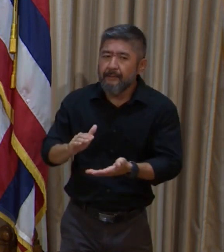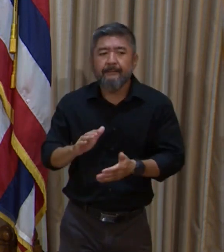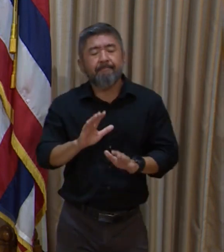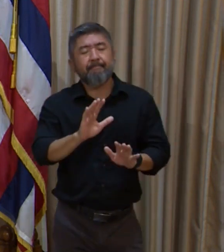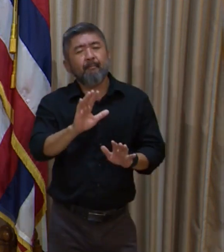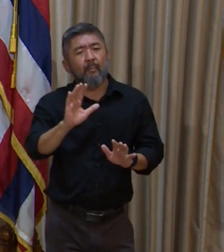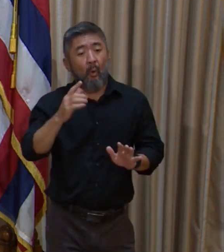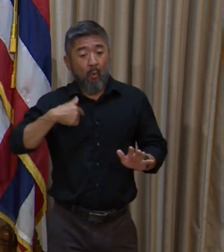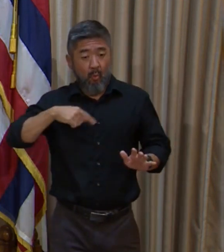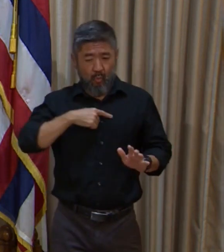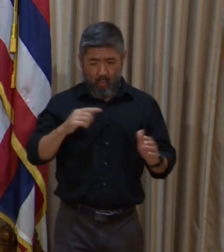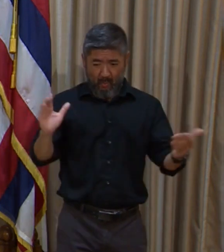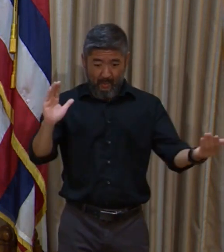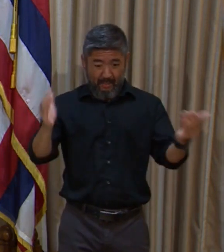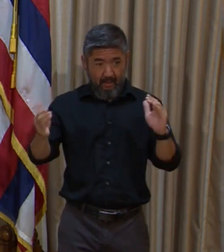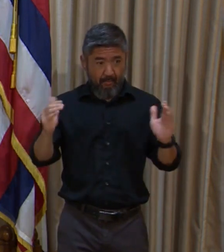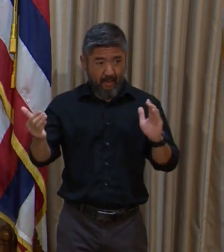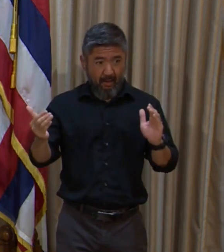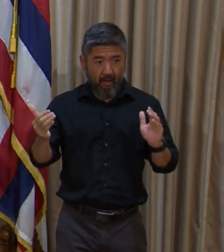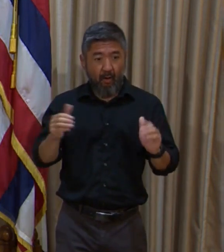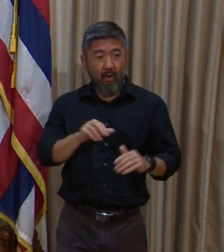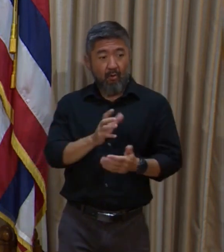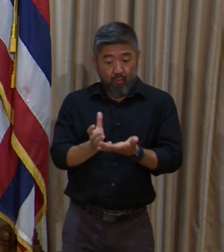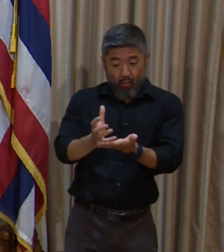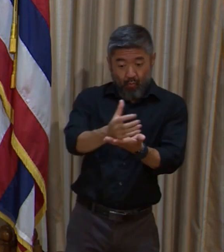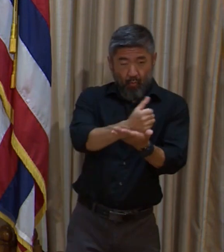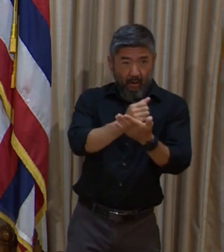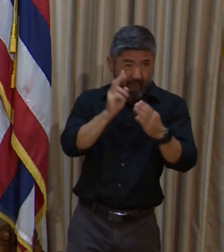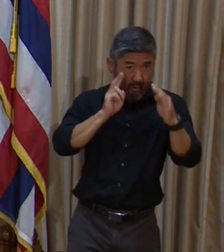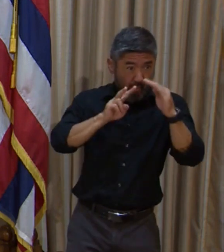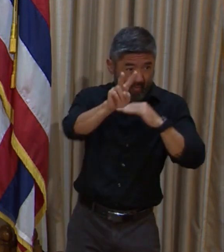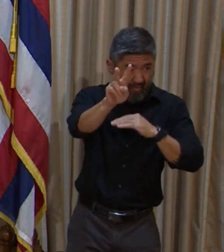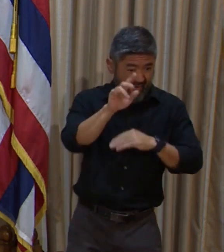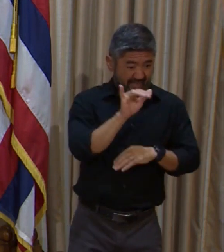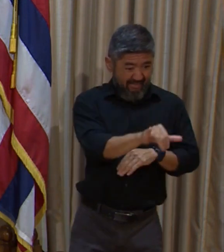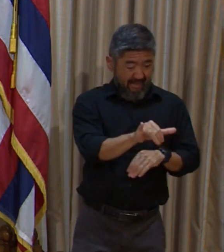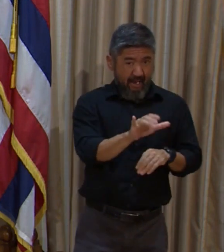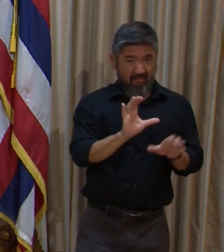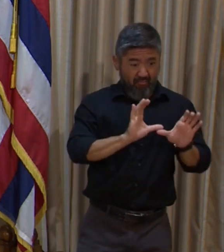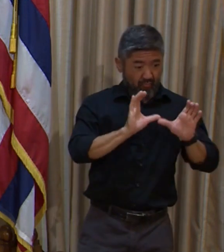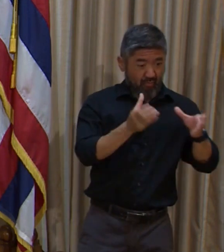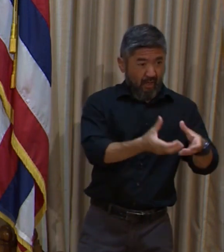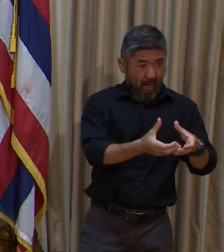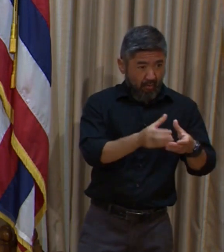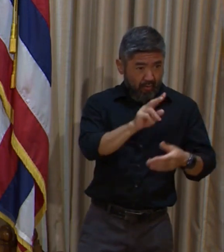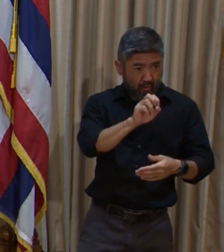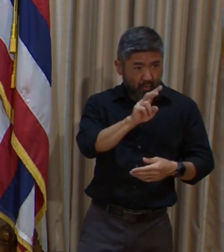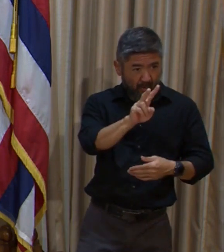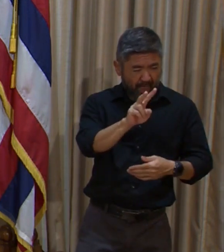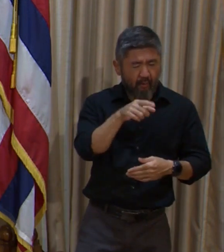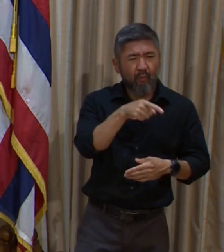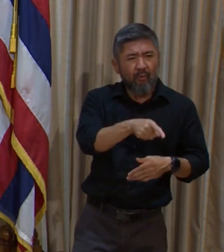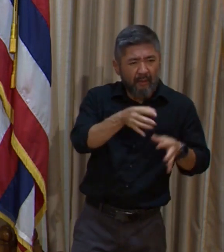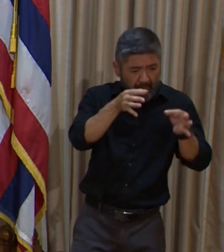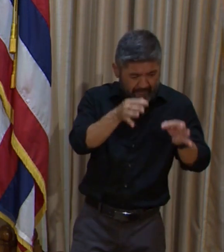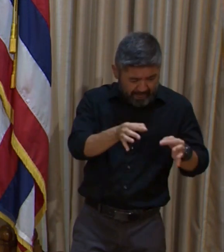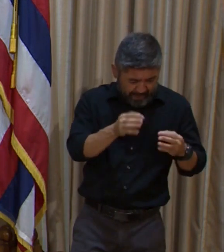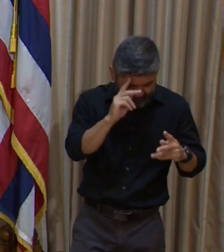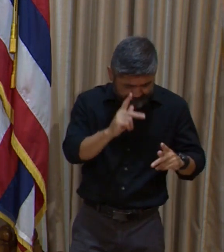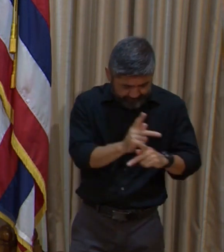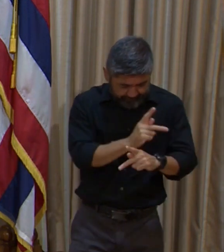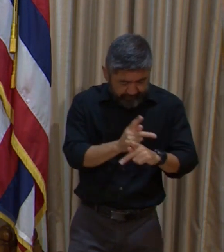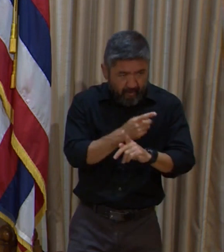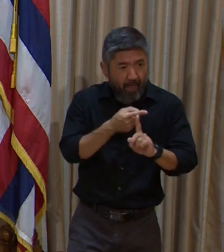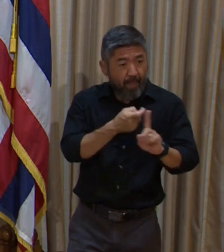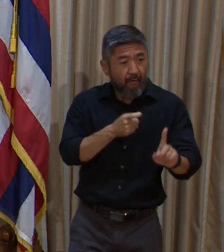to is the revenue projections that the Council on Revenue made off of the fiscal year